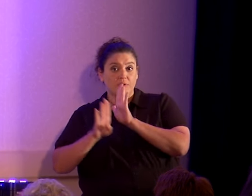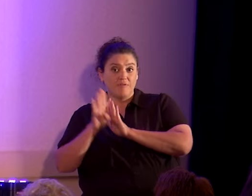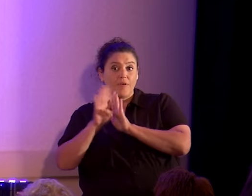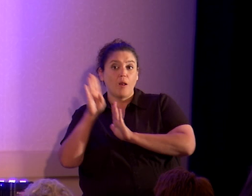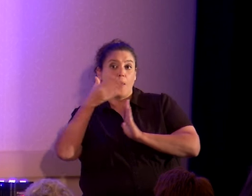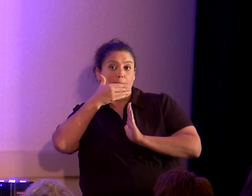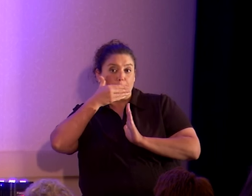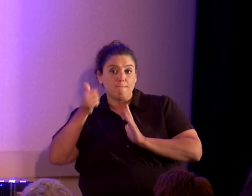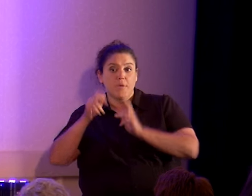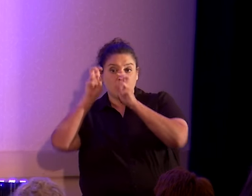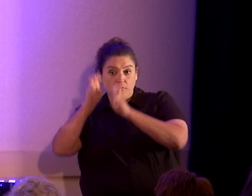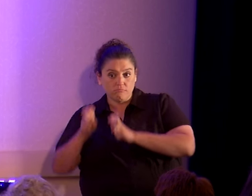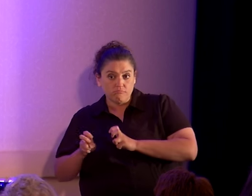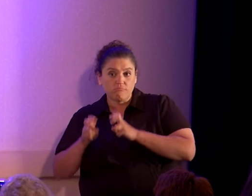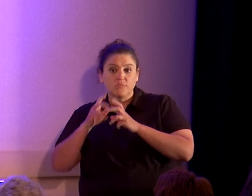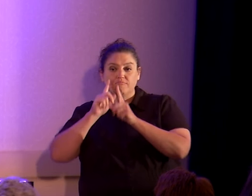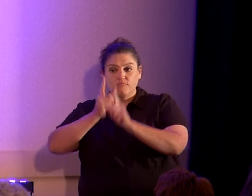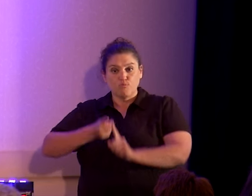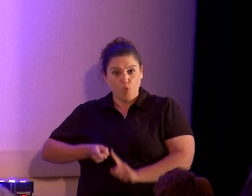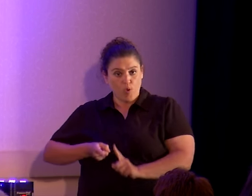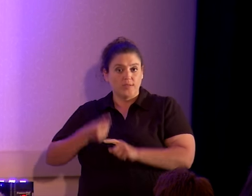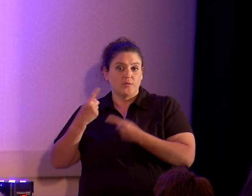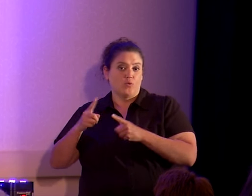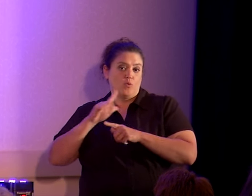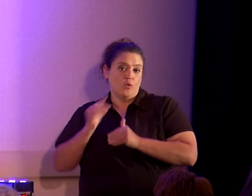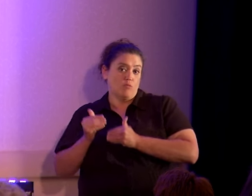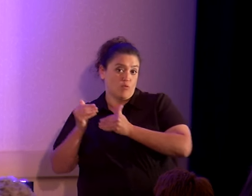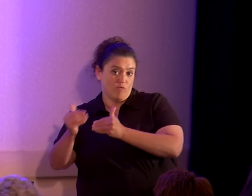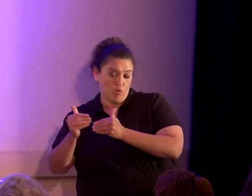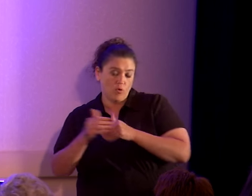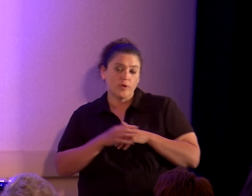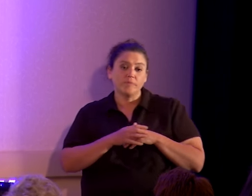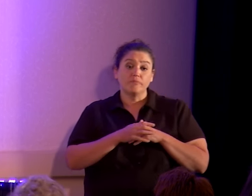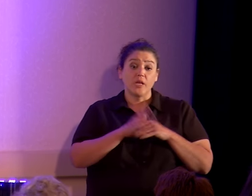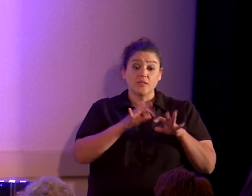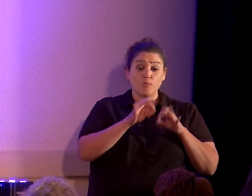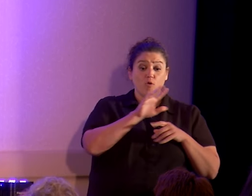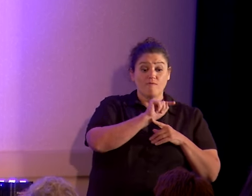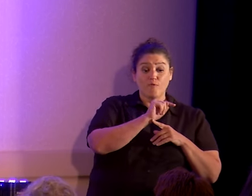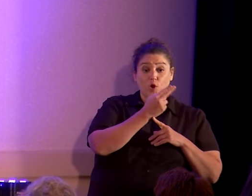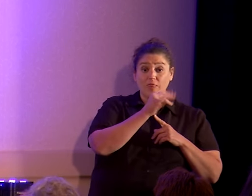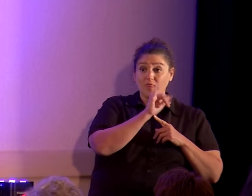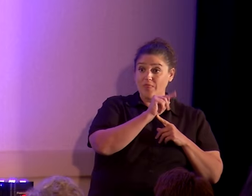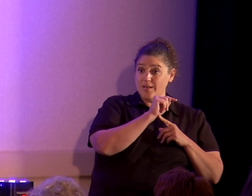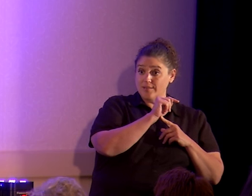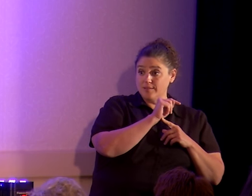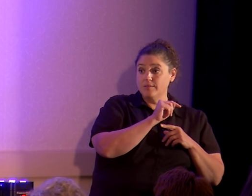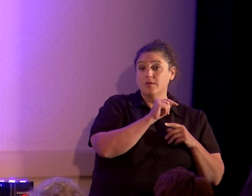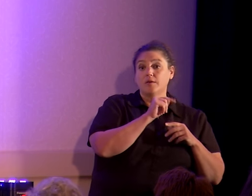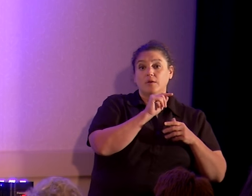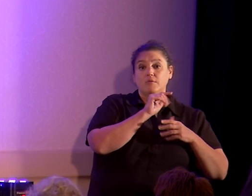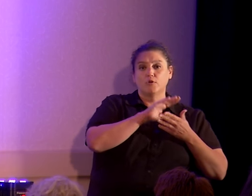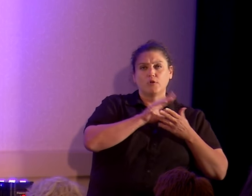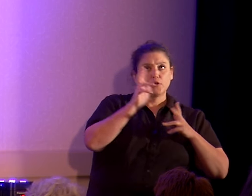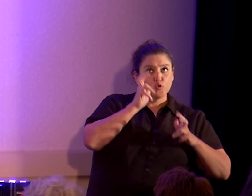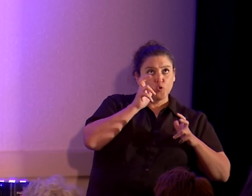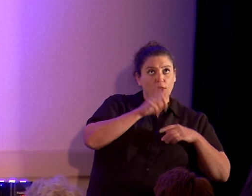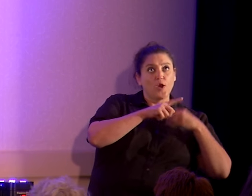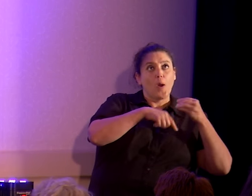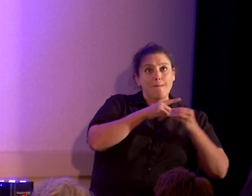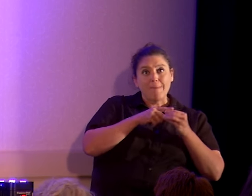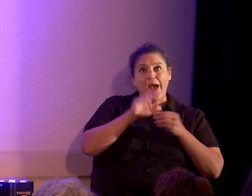as we continue to move forward. It's about making sure that theists get to hear about atheists from